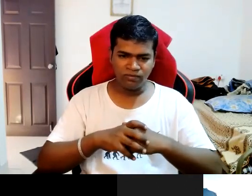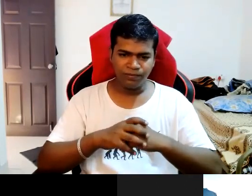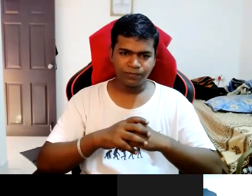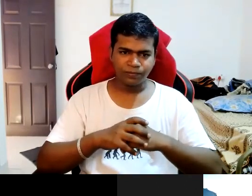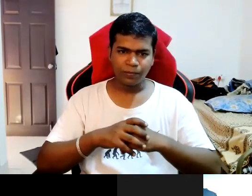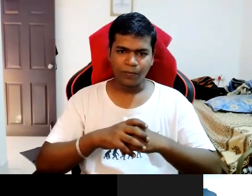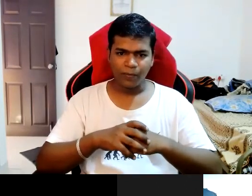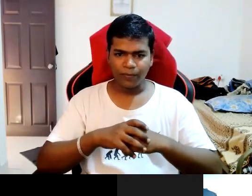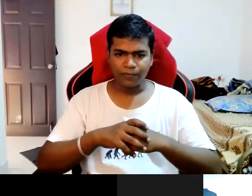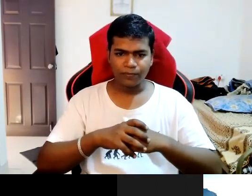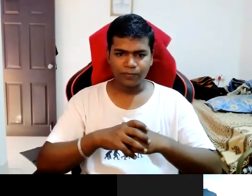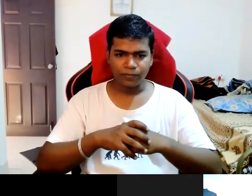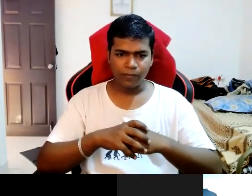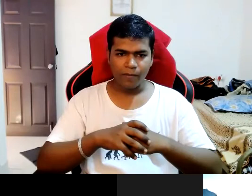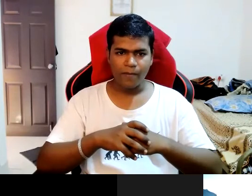professional life